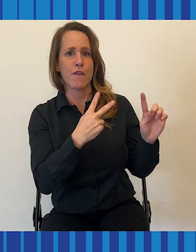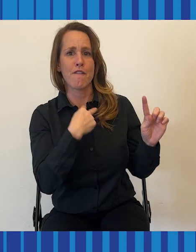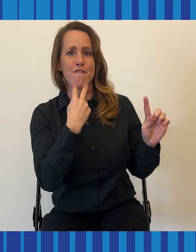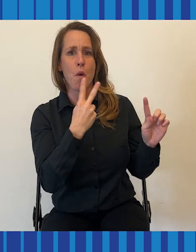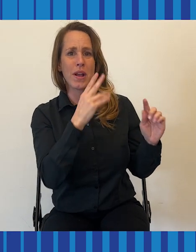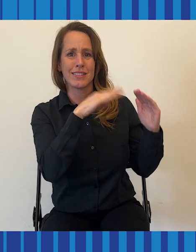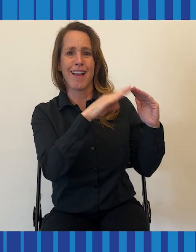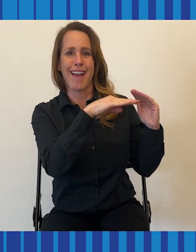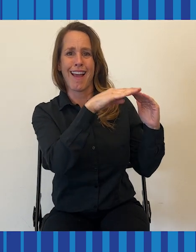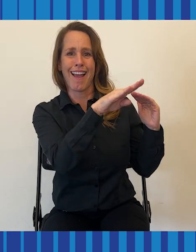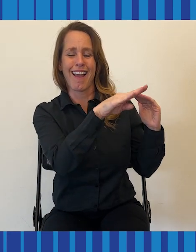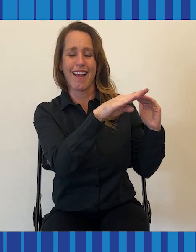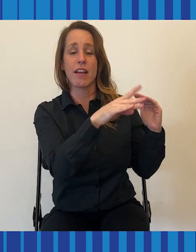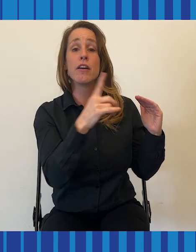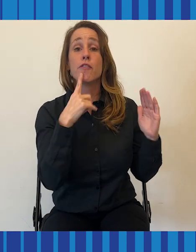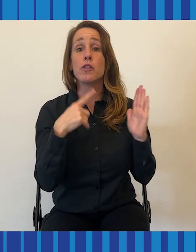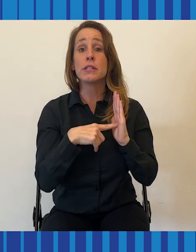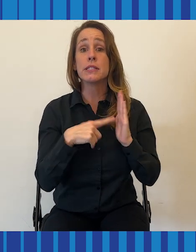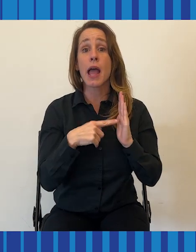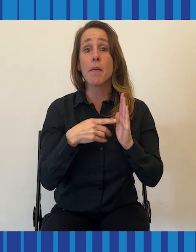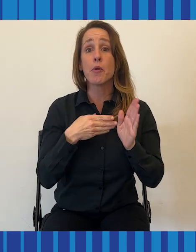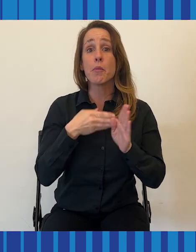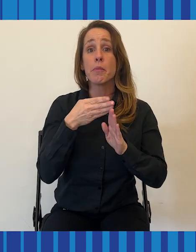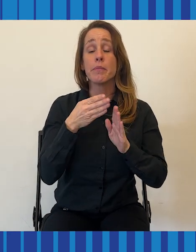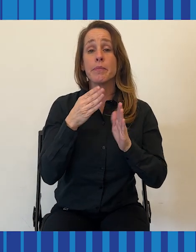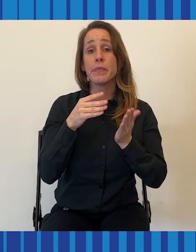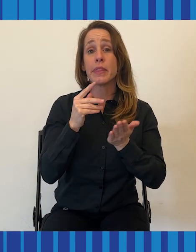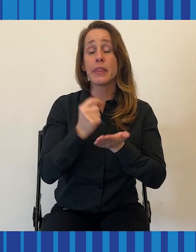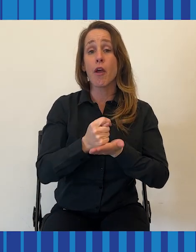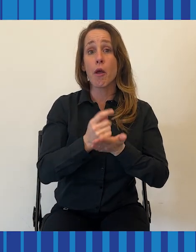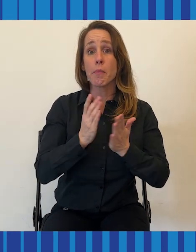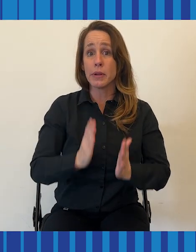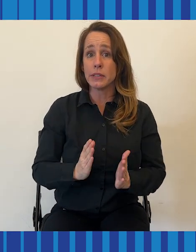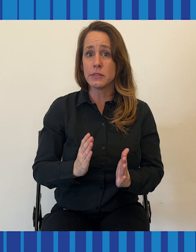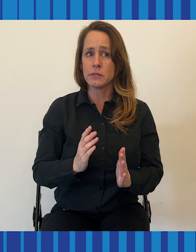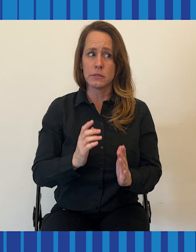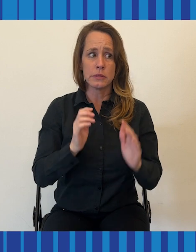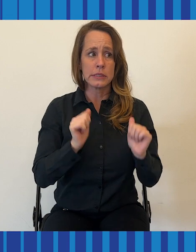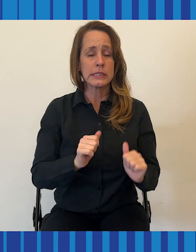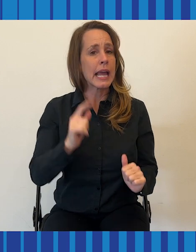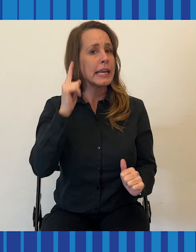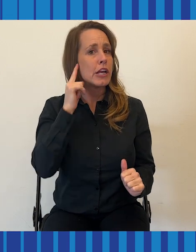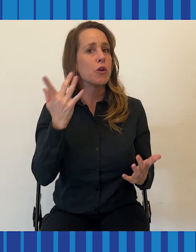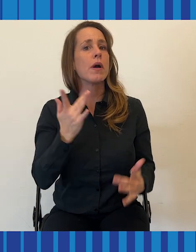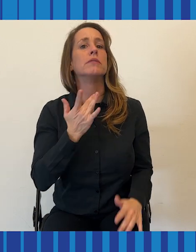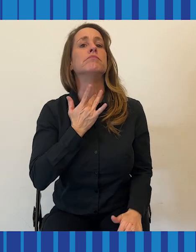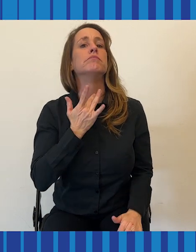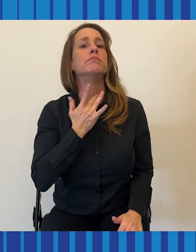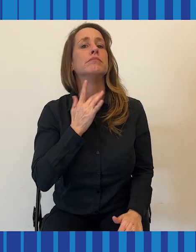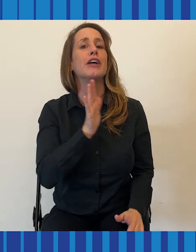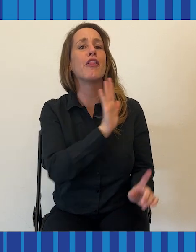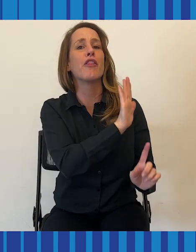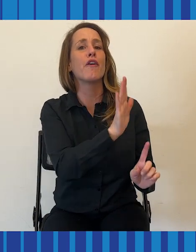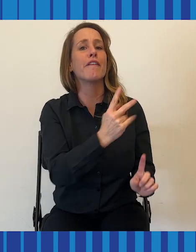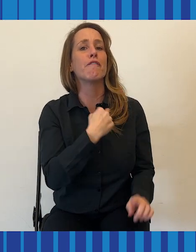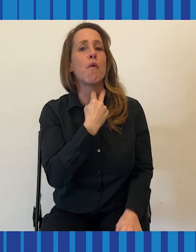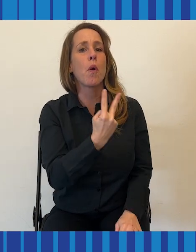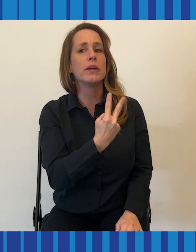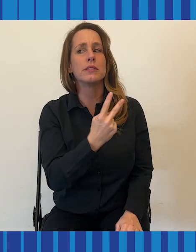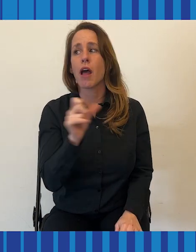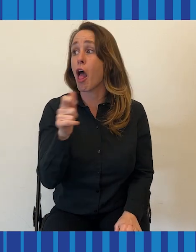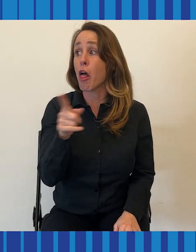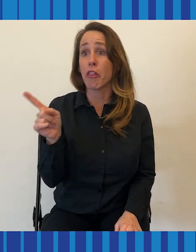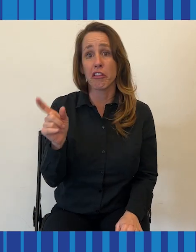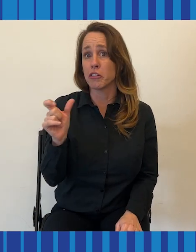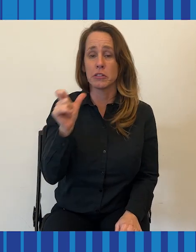subtleties in somebody's voice. A good therapist can hear hesitation in somebody's voice that another person